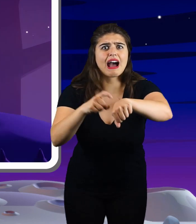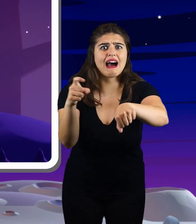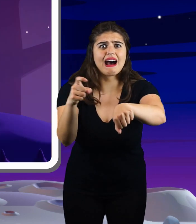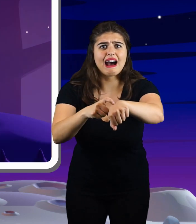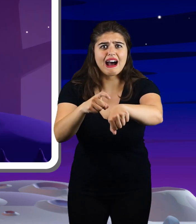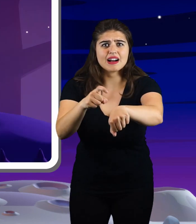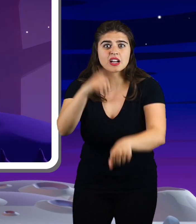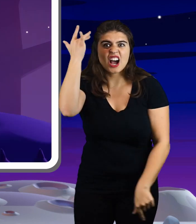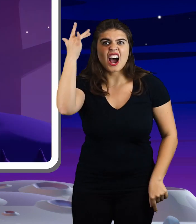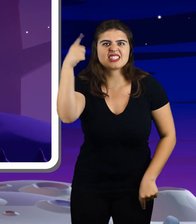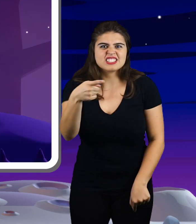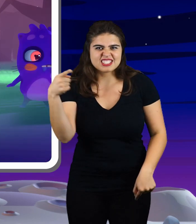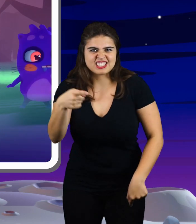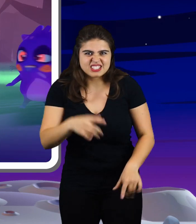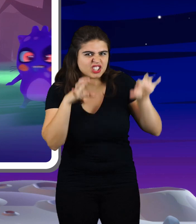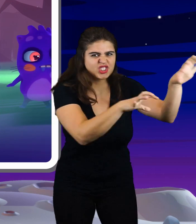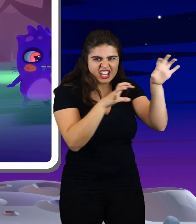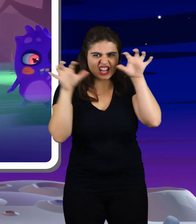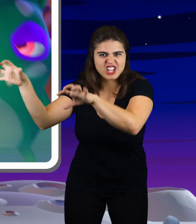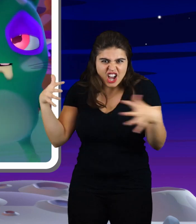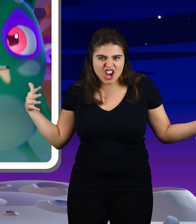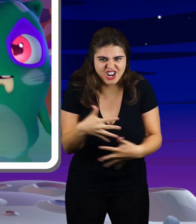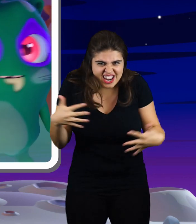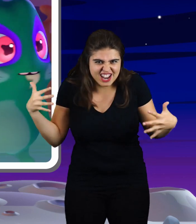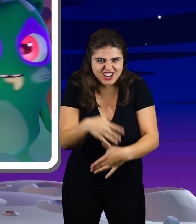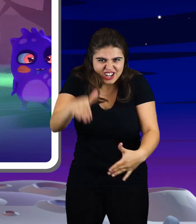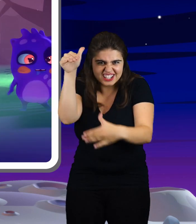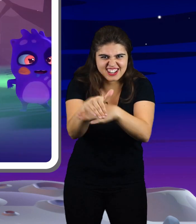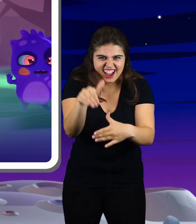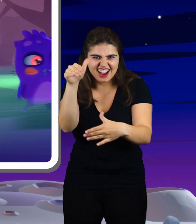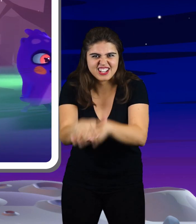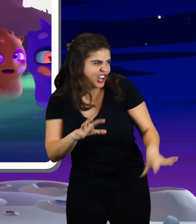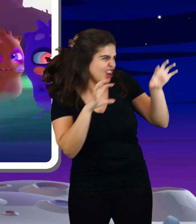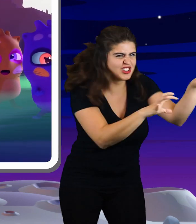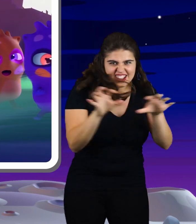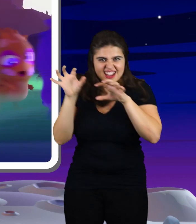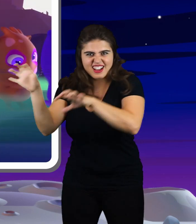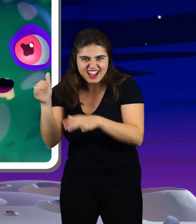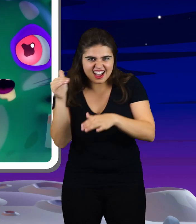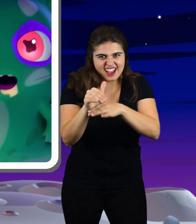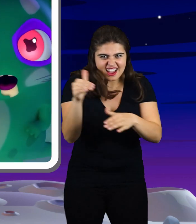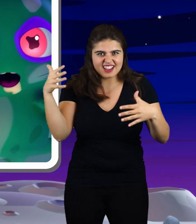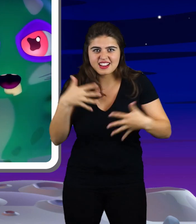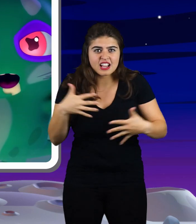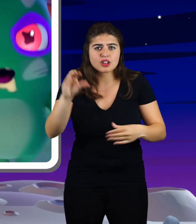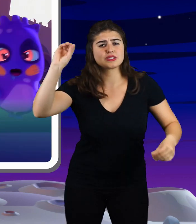time Cause this is thriller, thriller night There ain't no second chance